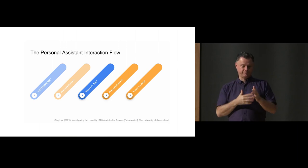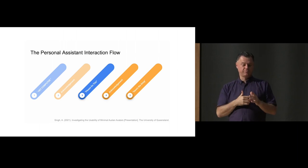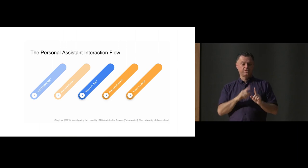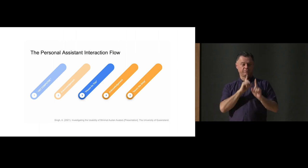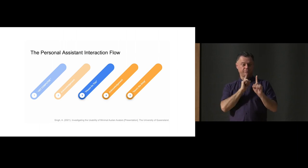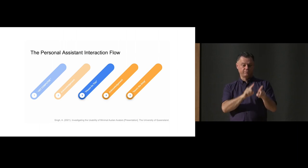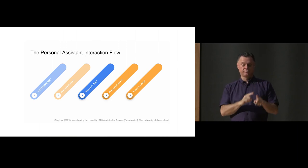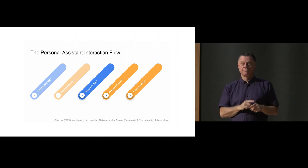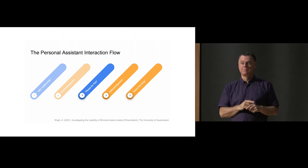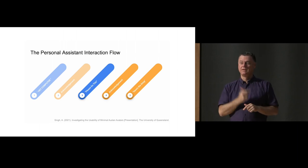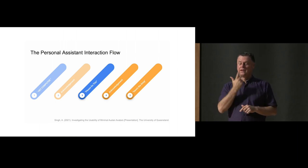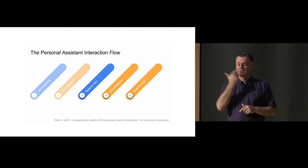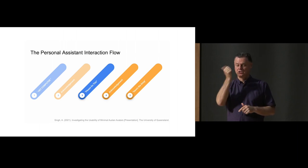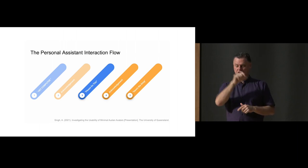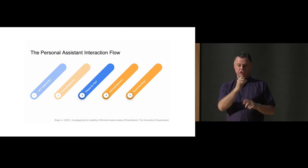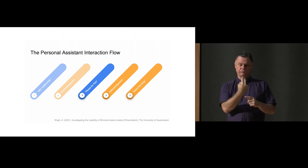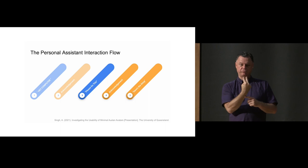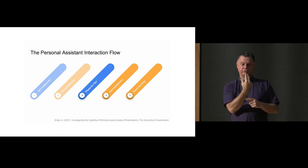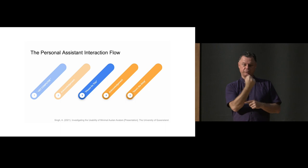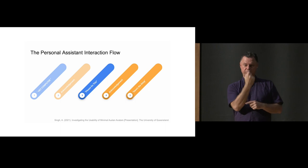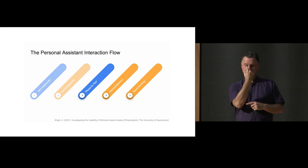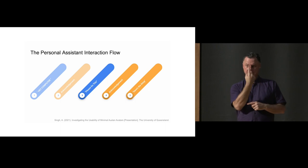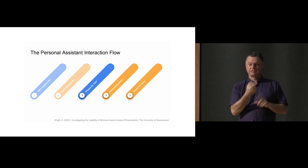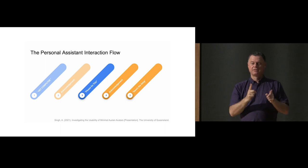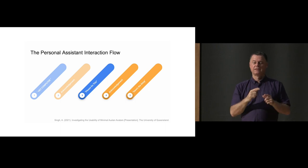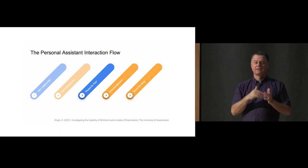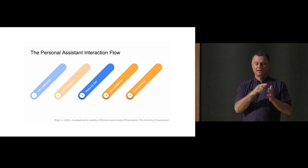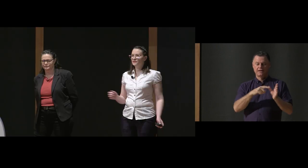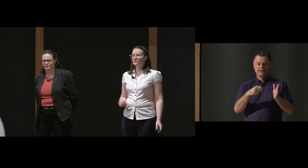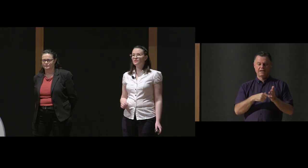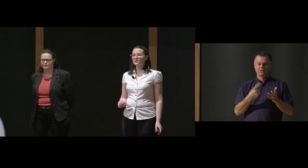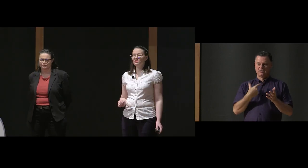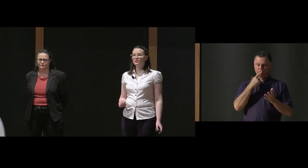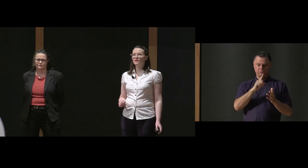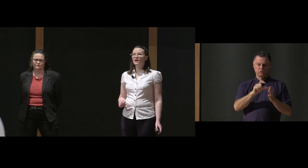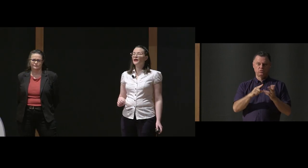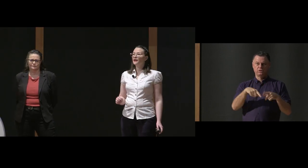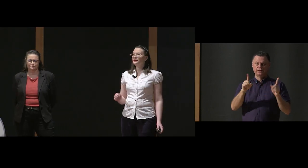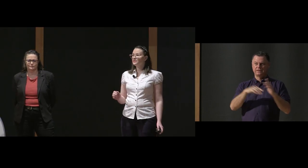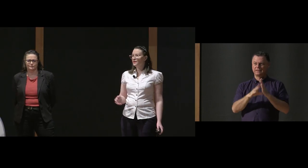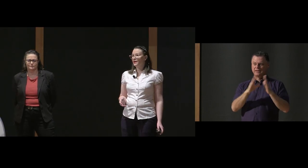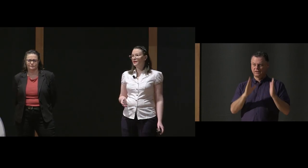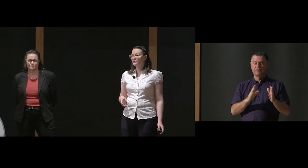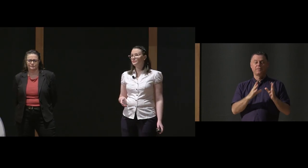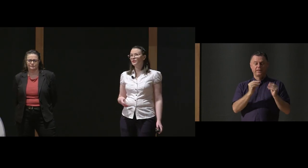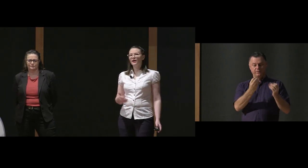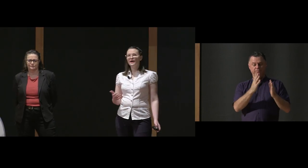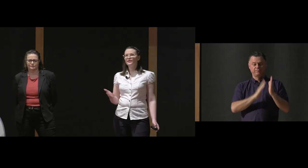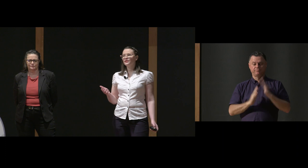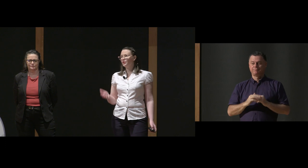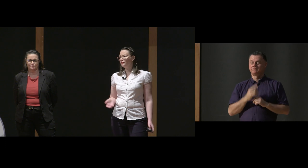it. The AI has understood it. It then needs to act on the command, do whatever it is you've told it to do, and sign back.